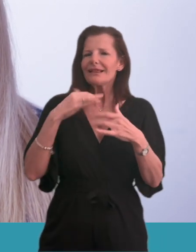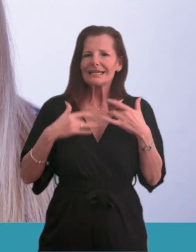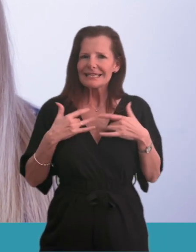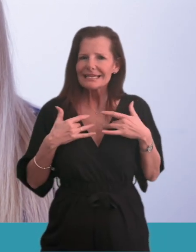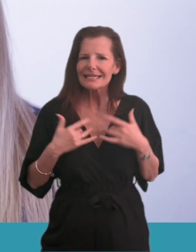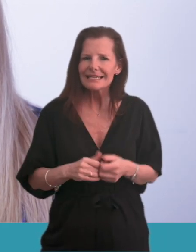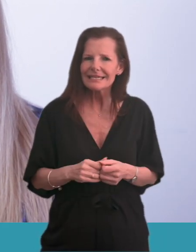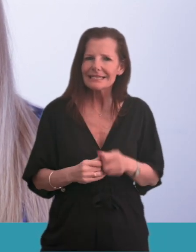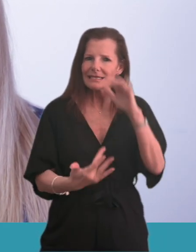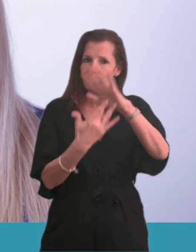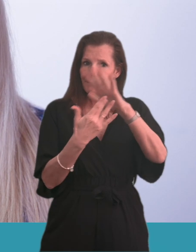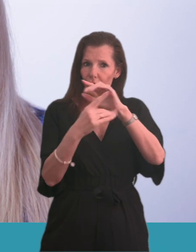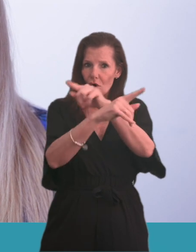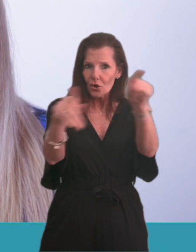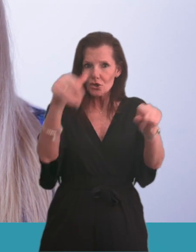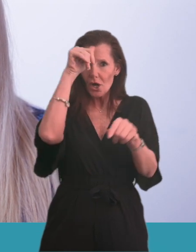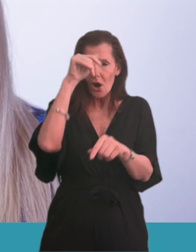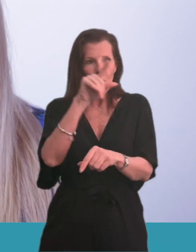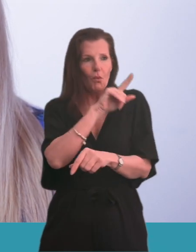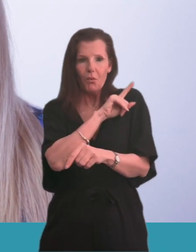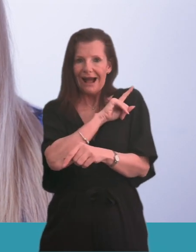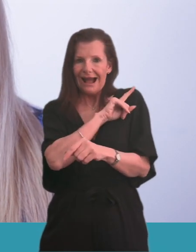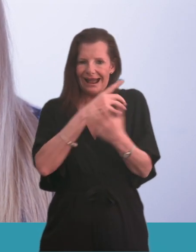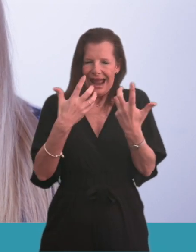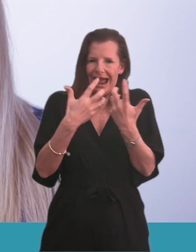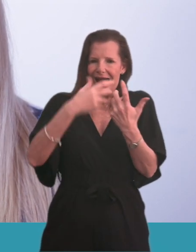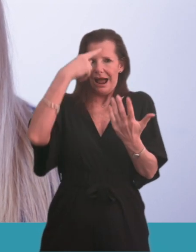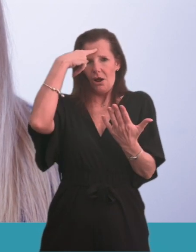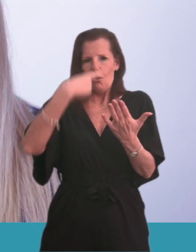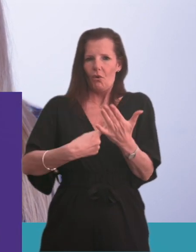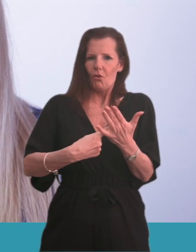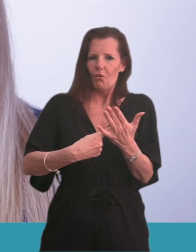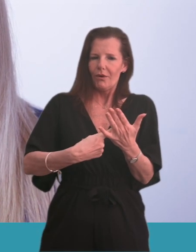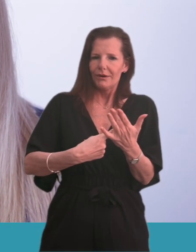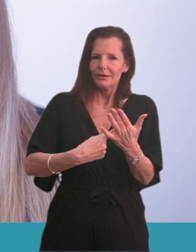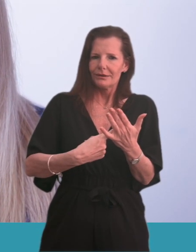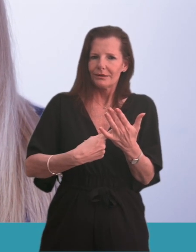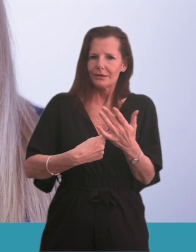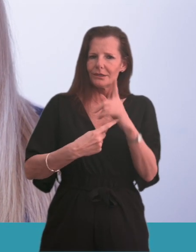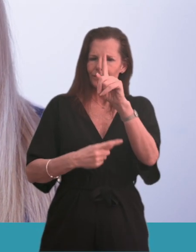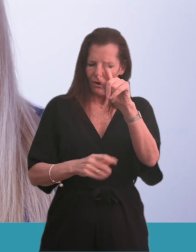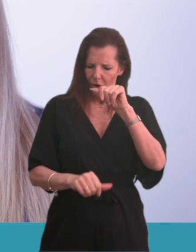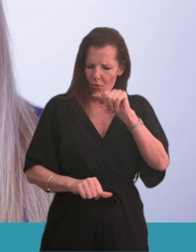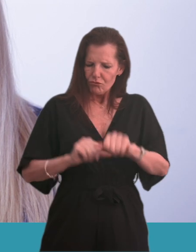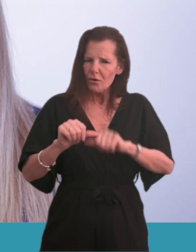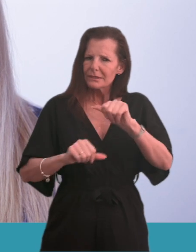is important that everyone understands why and how decisions are made. What process have we been following?